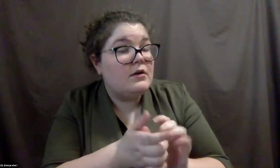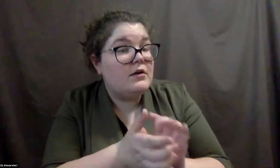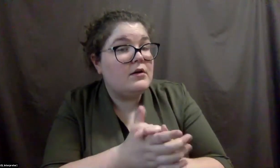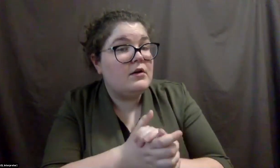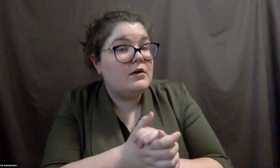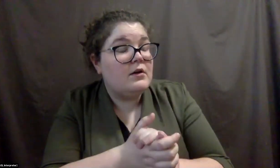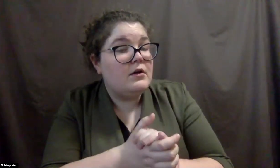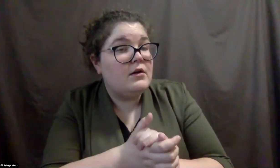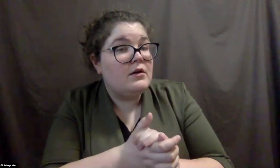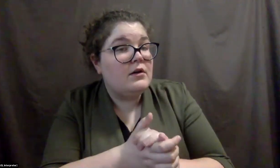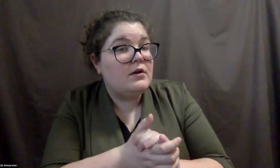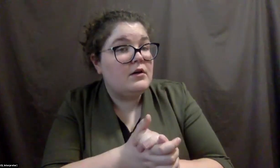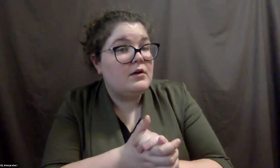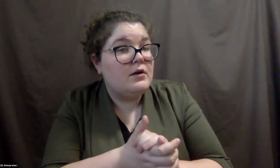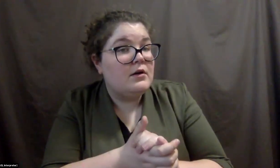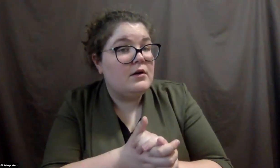Um,